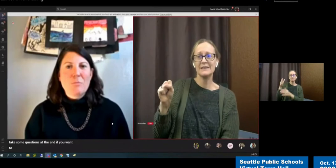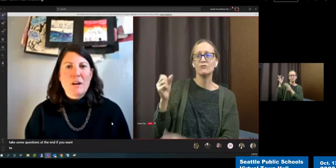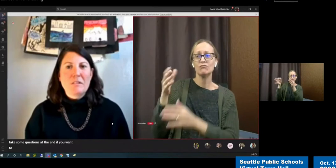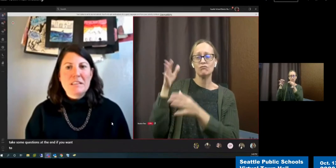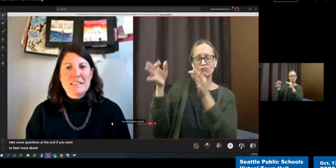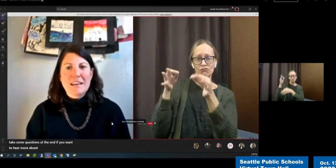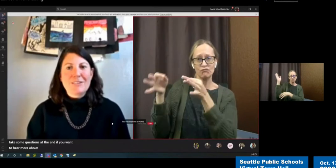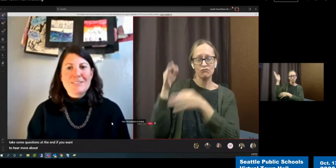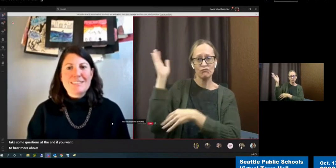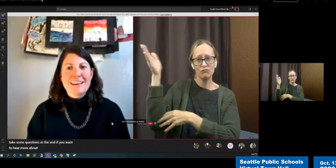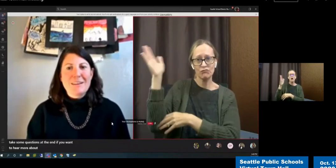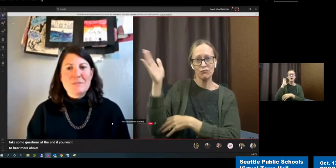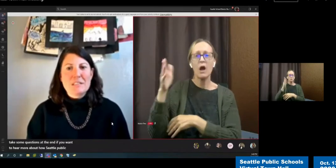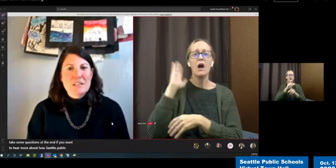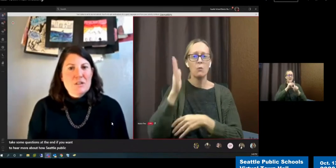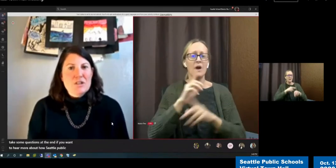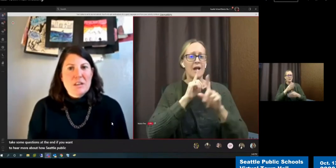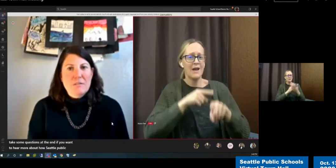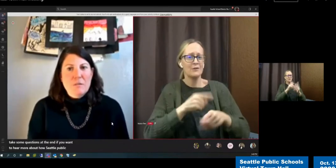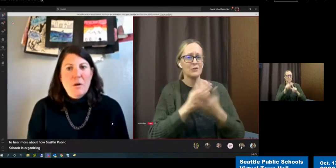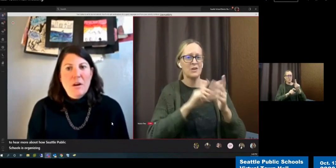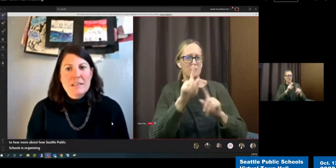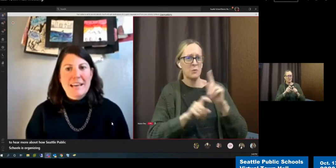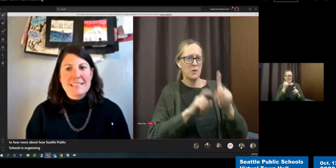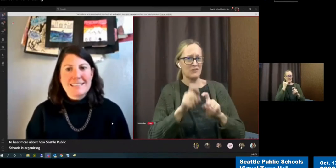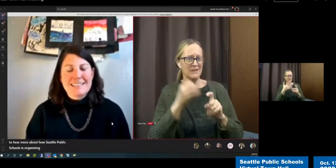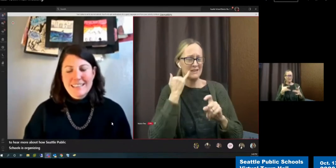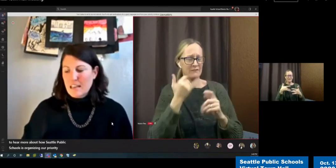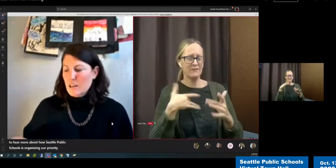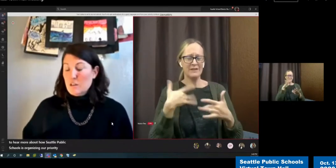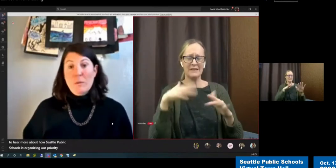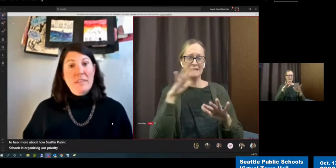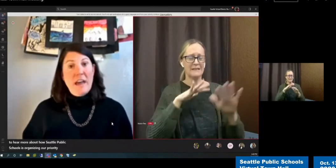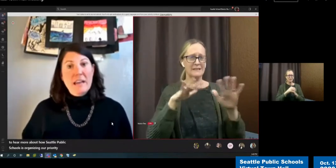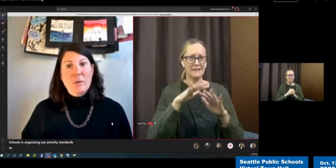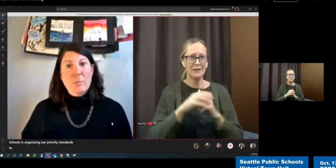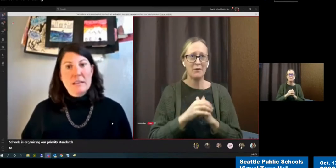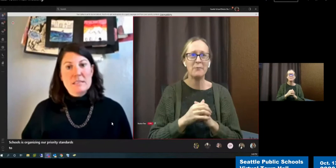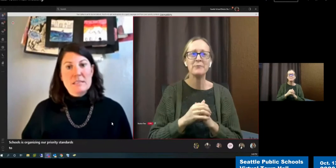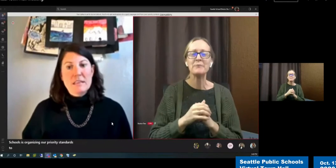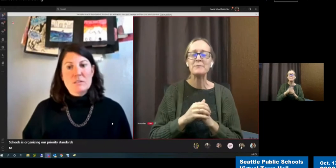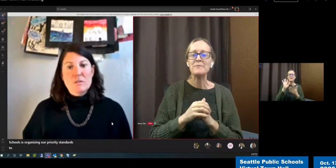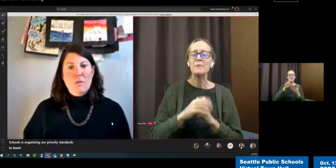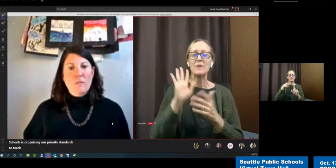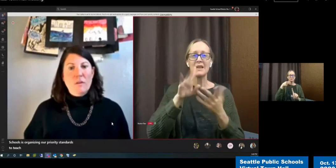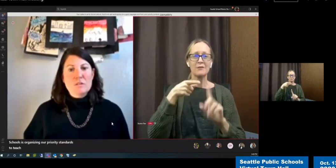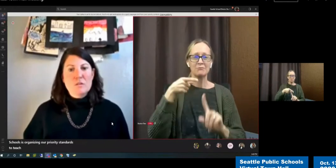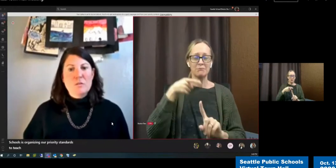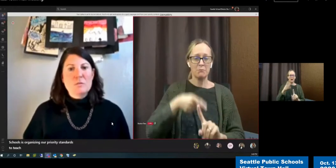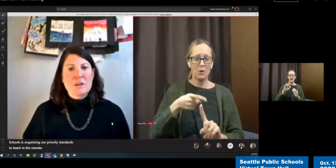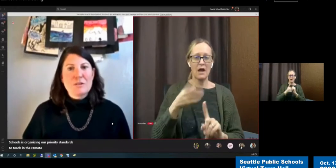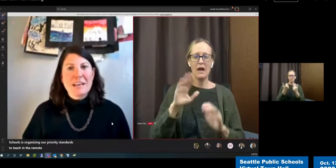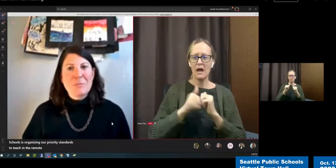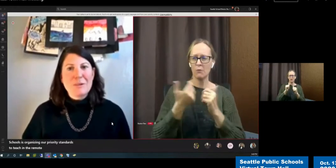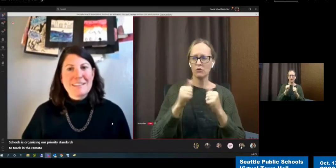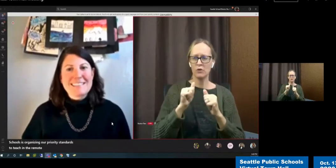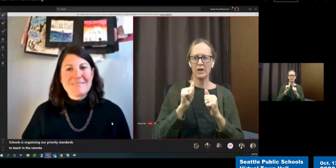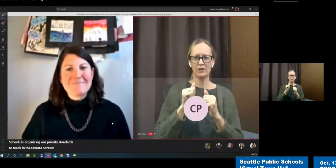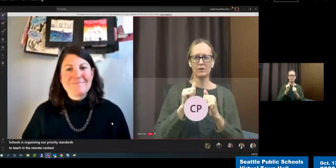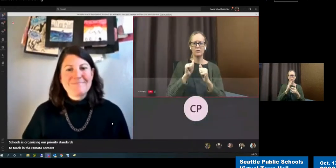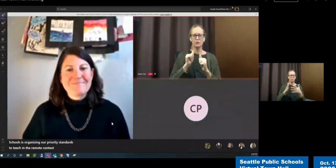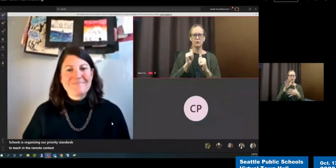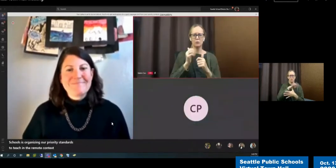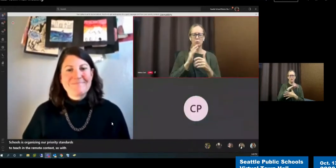our priority standards to teach in the remote context. So, with that, I'll pass this over to Dr. Caleb Perkins.